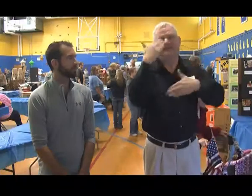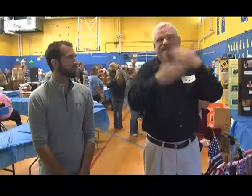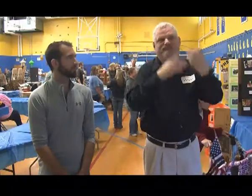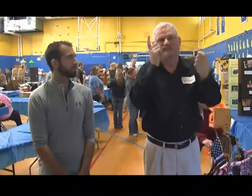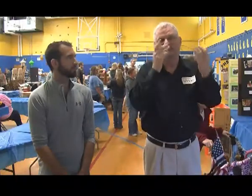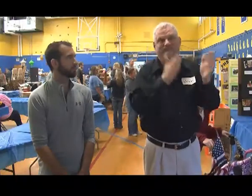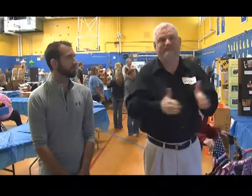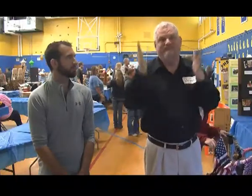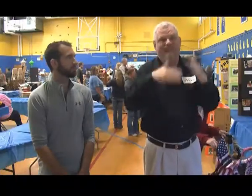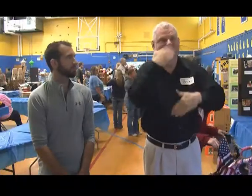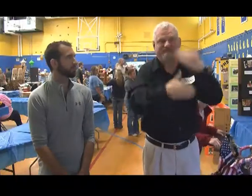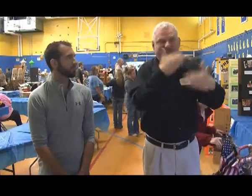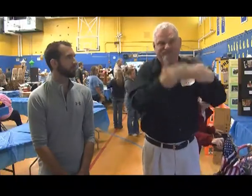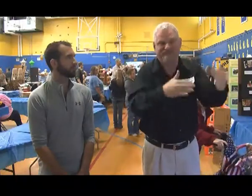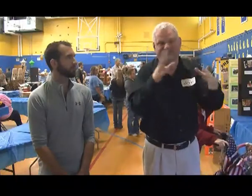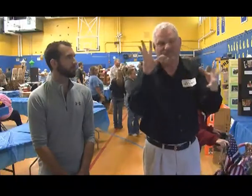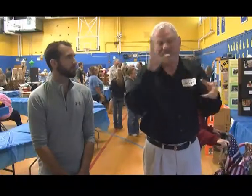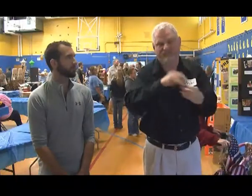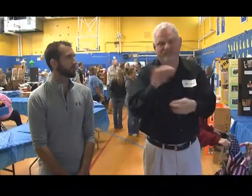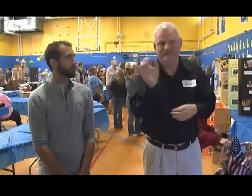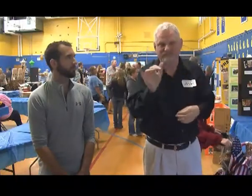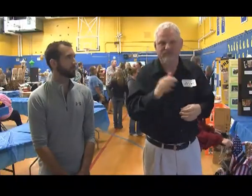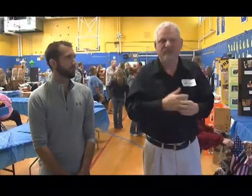we have many events planned for the future.